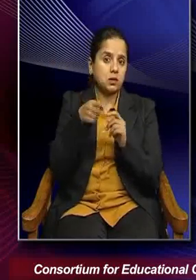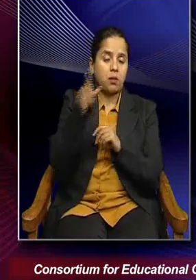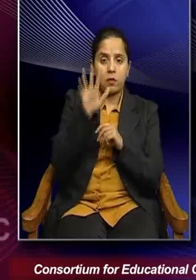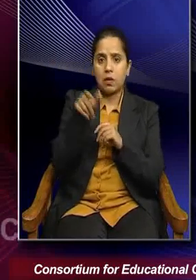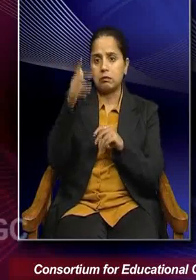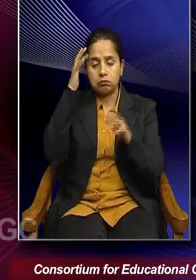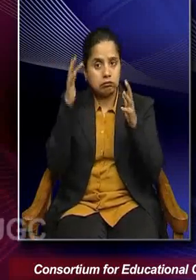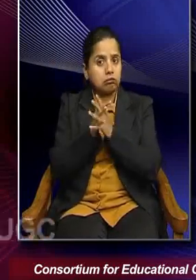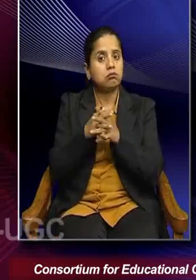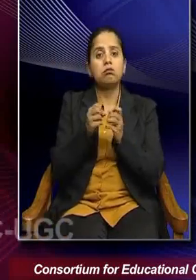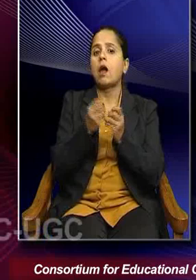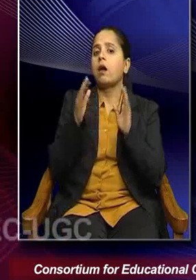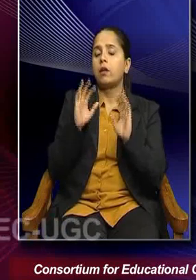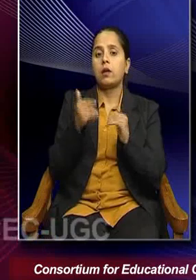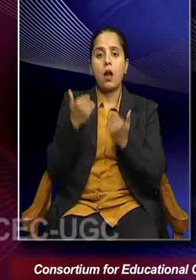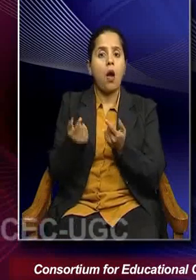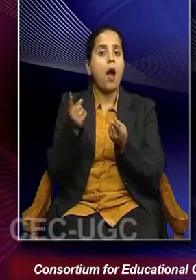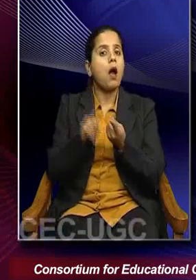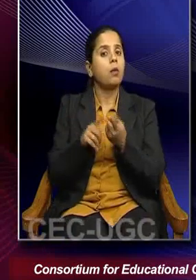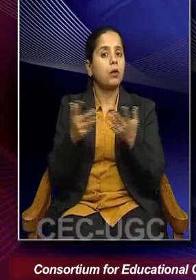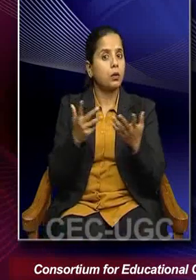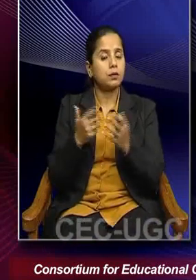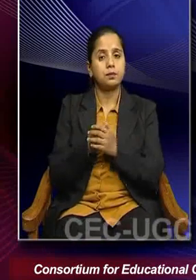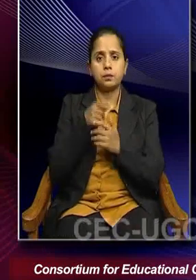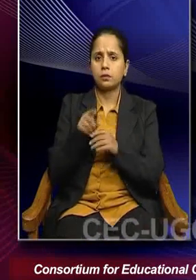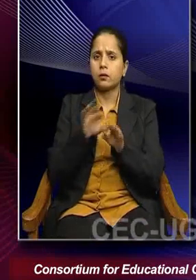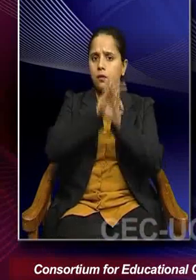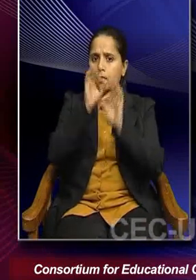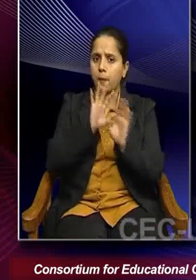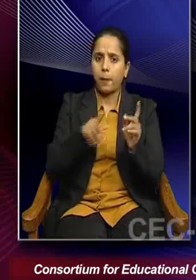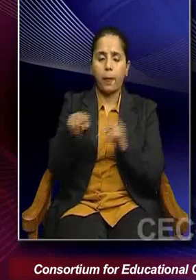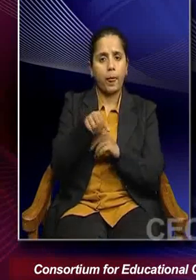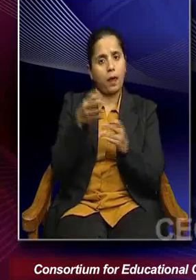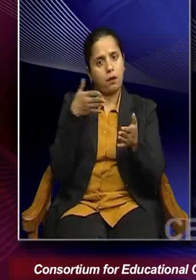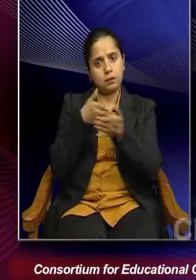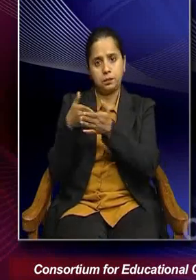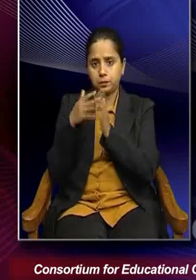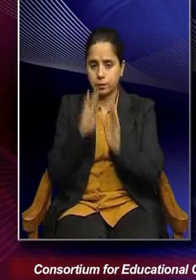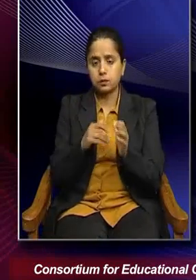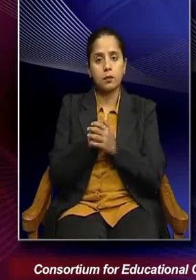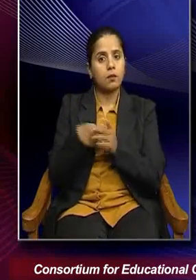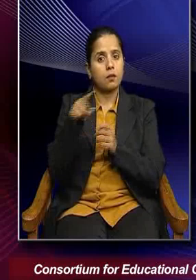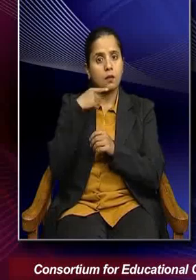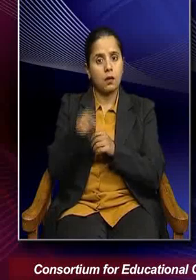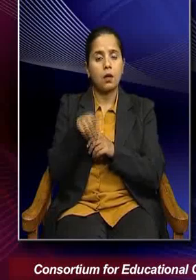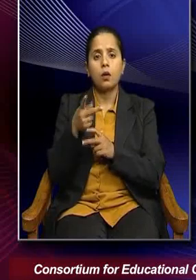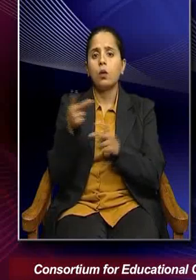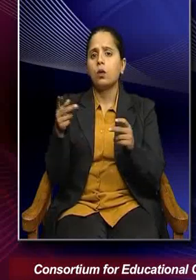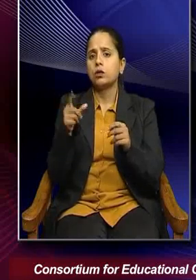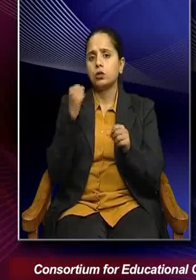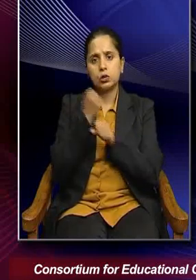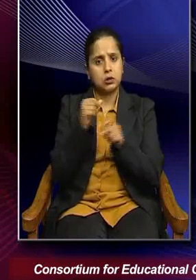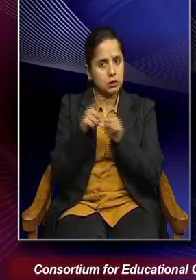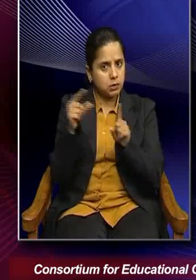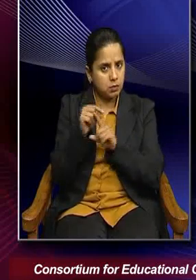circumstances. So, what is happening is there are already plethora of challenges, whether it is because of low GDP in Sub-Saharan